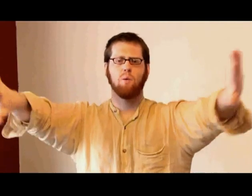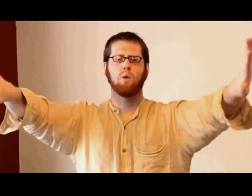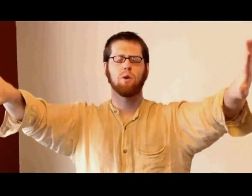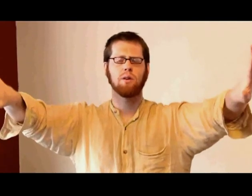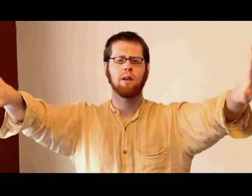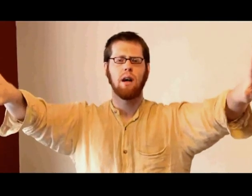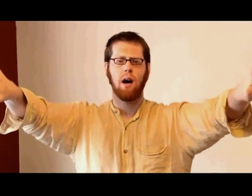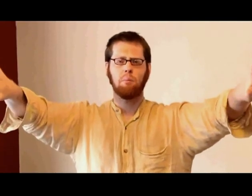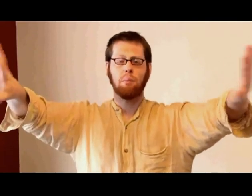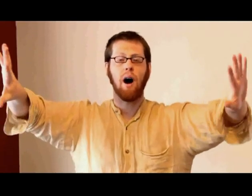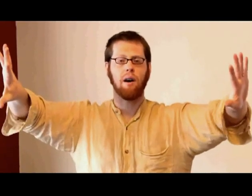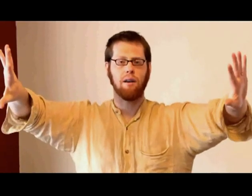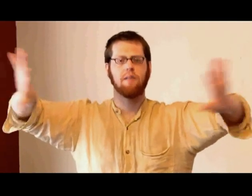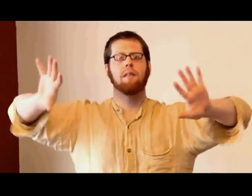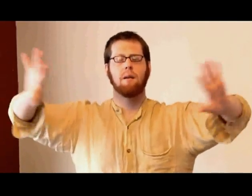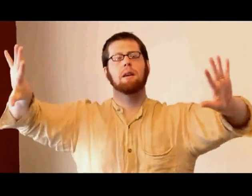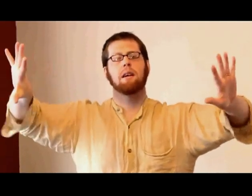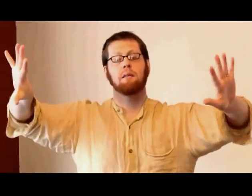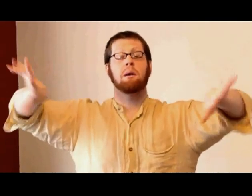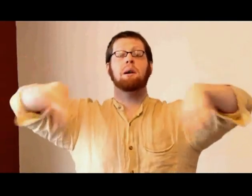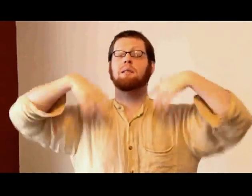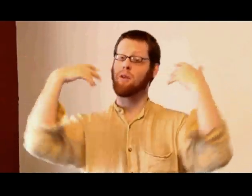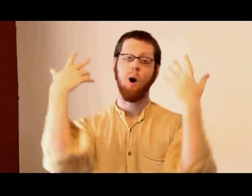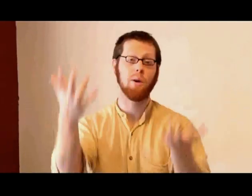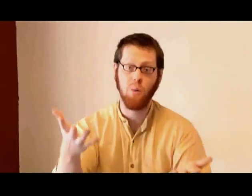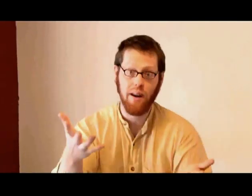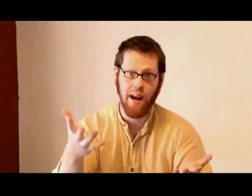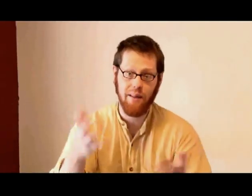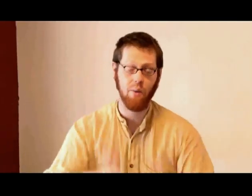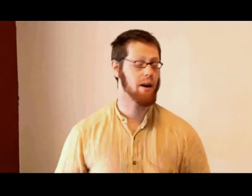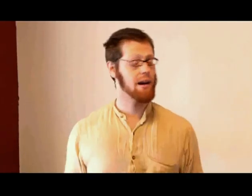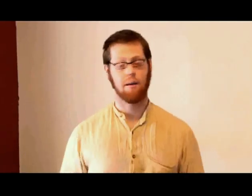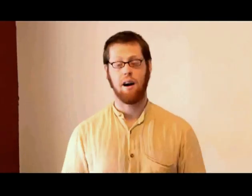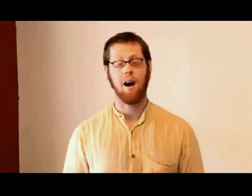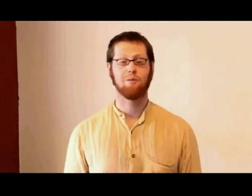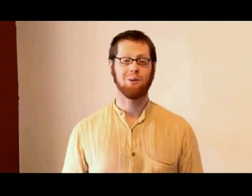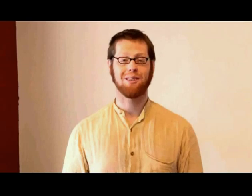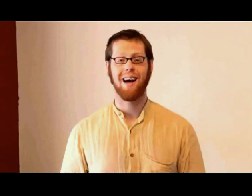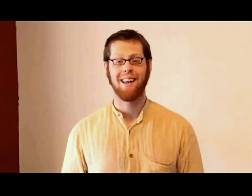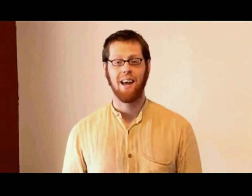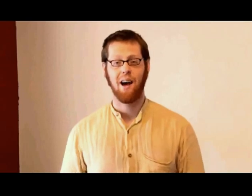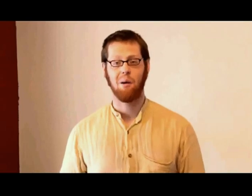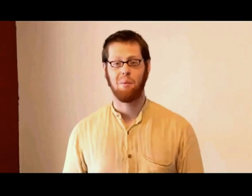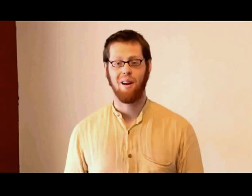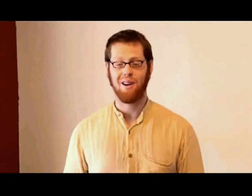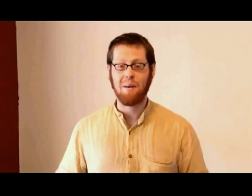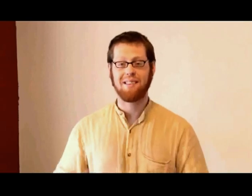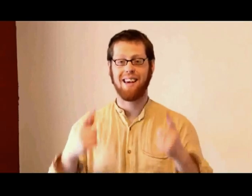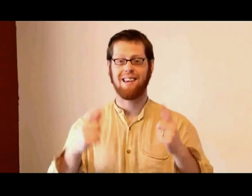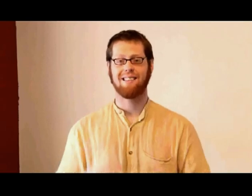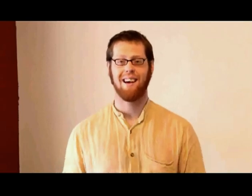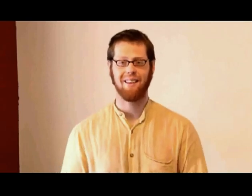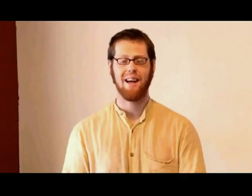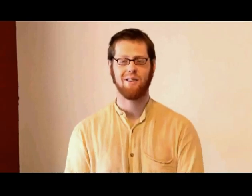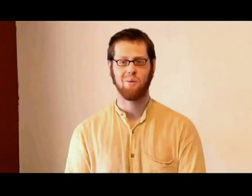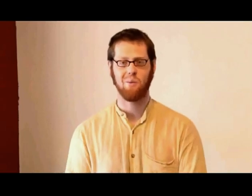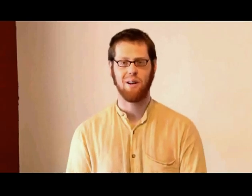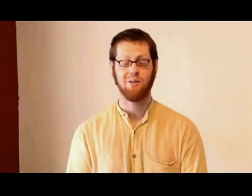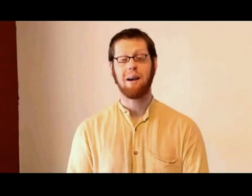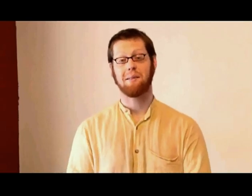the world beyond their meaning. Does it always work out that way? Of course not. But on its best days, that's what it tries